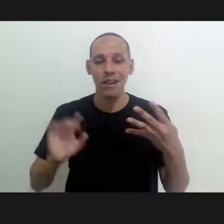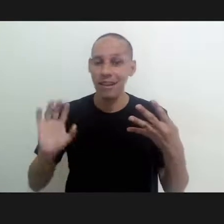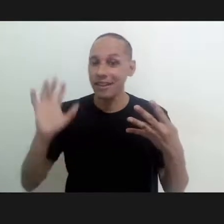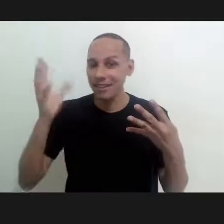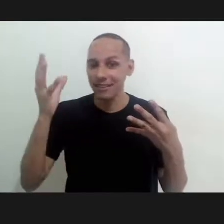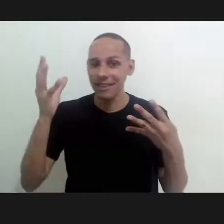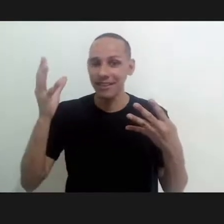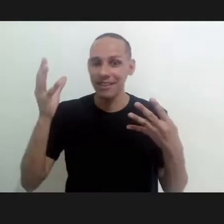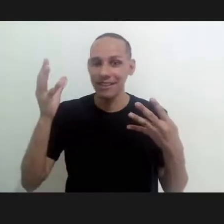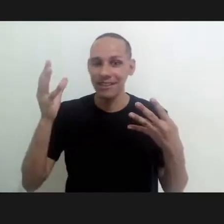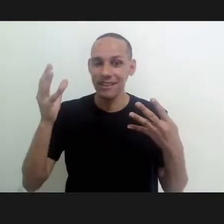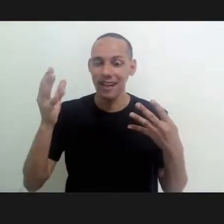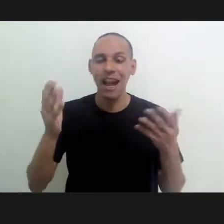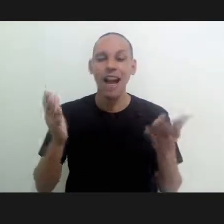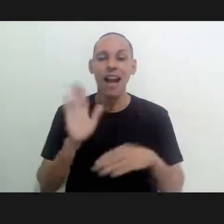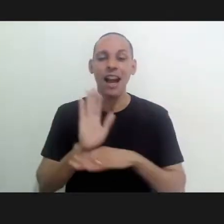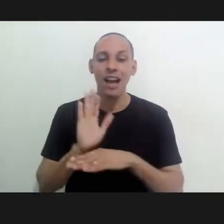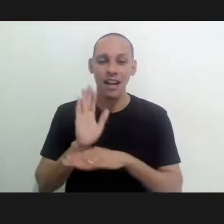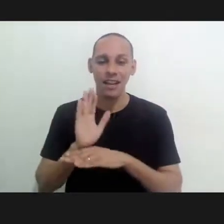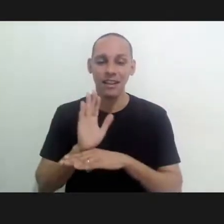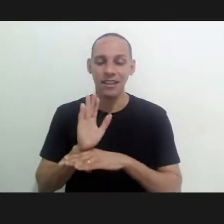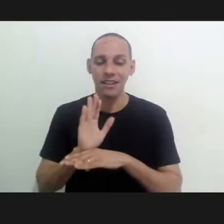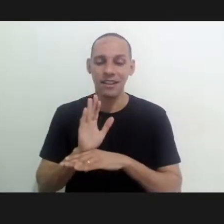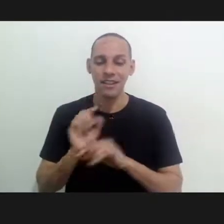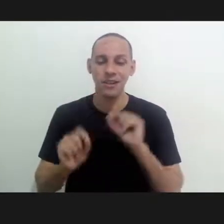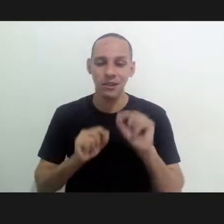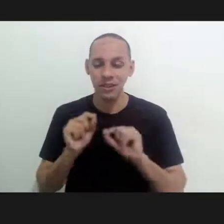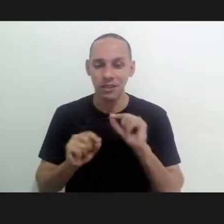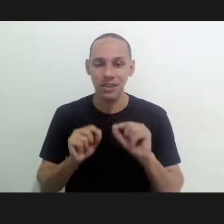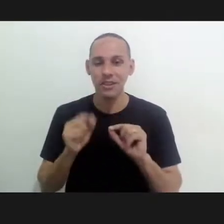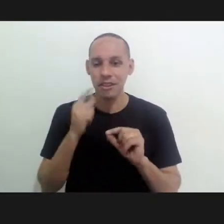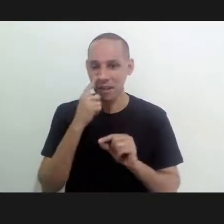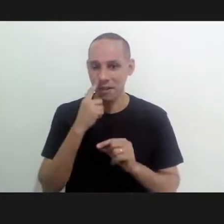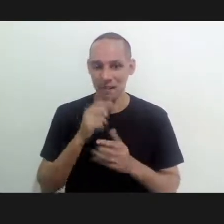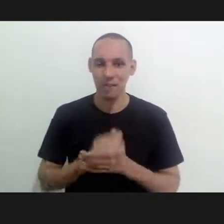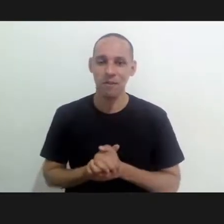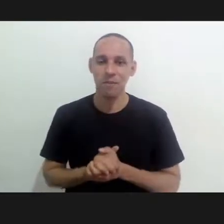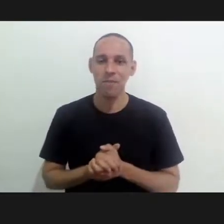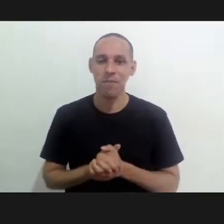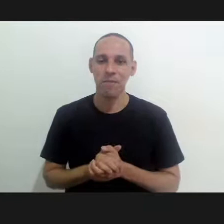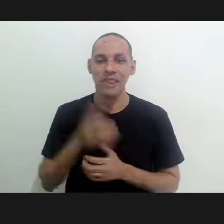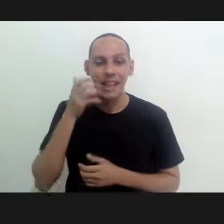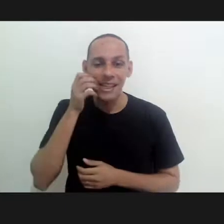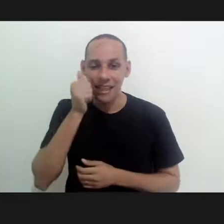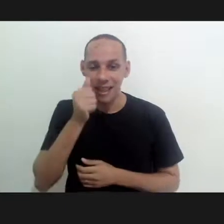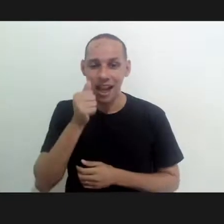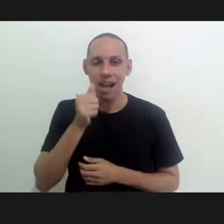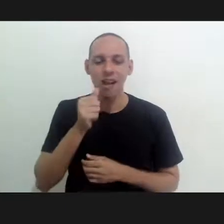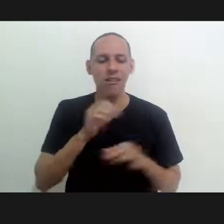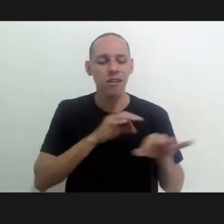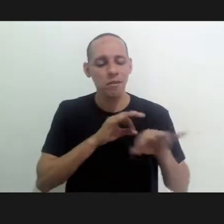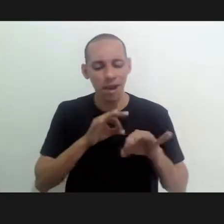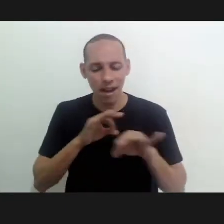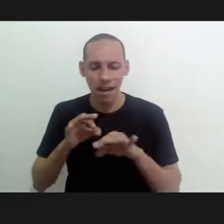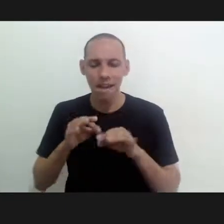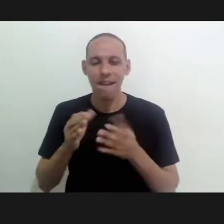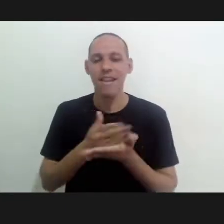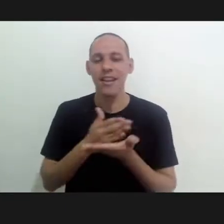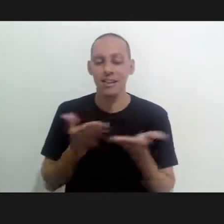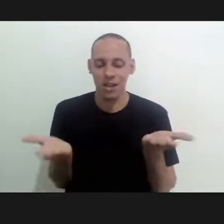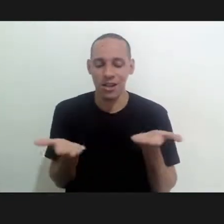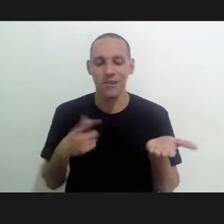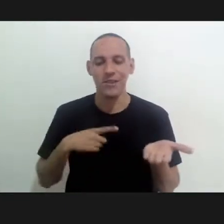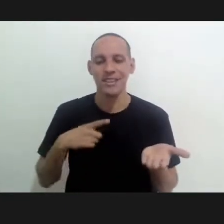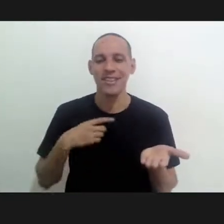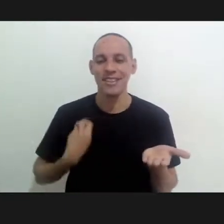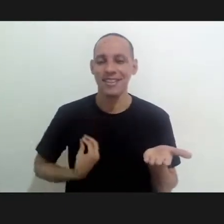four events which shape which create which project which rescue and shape the current